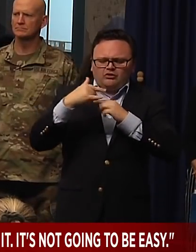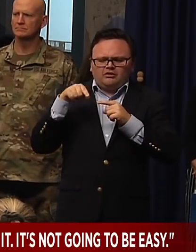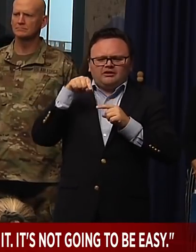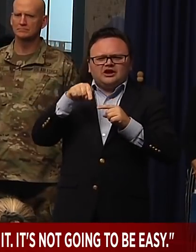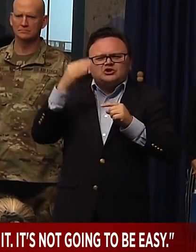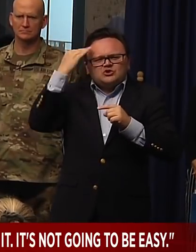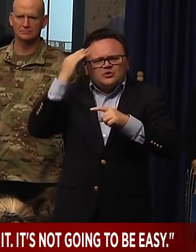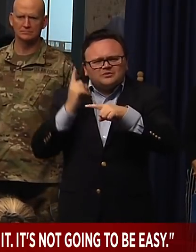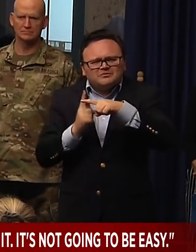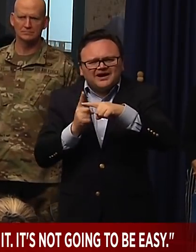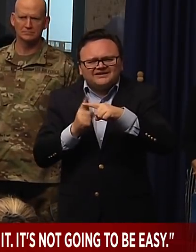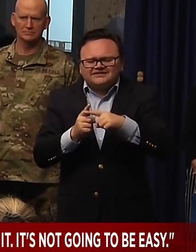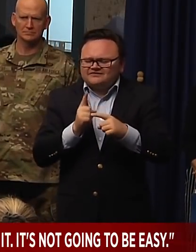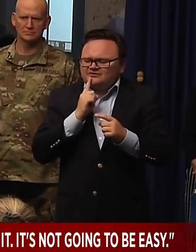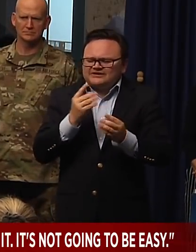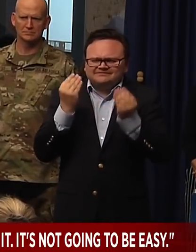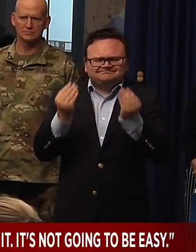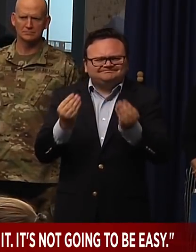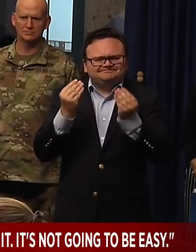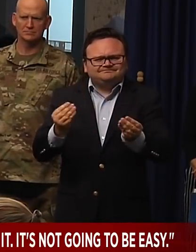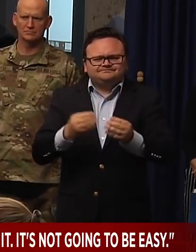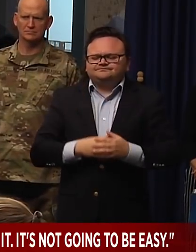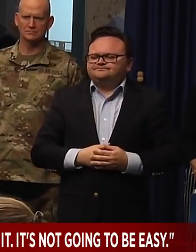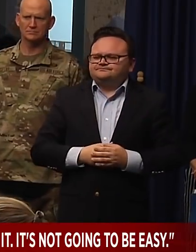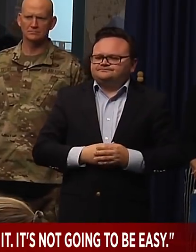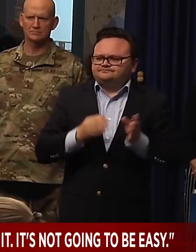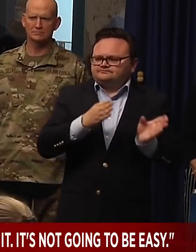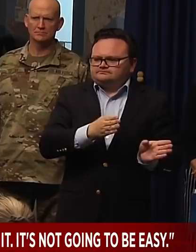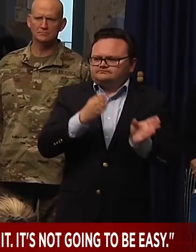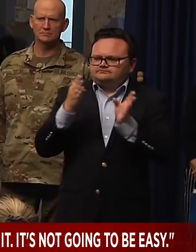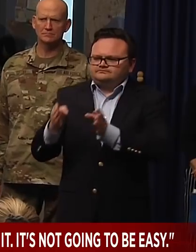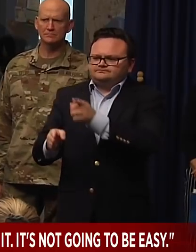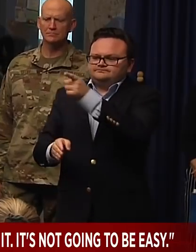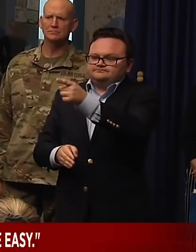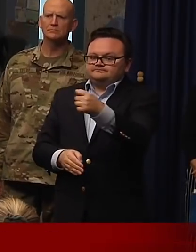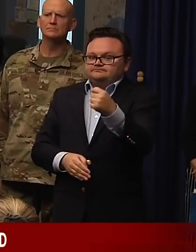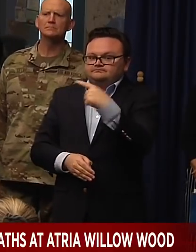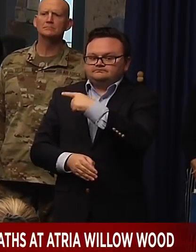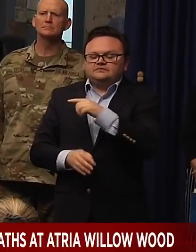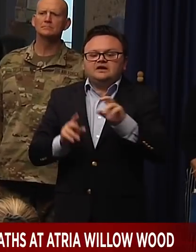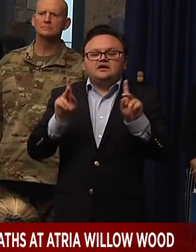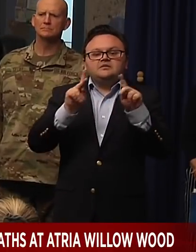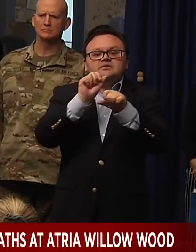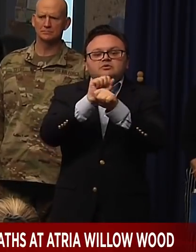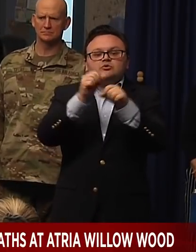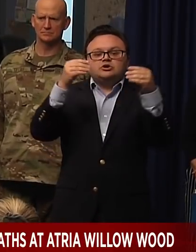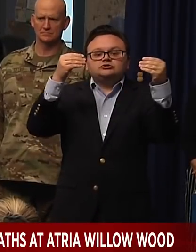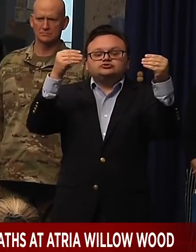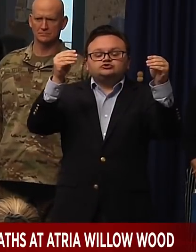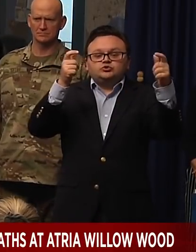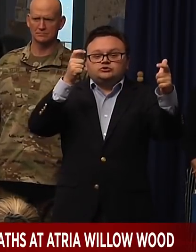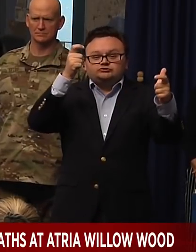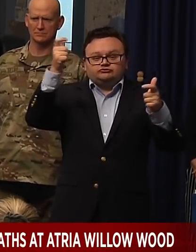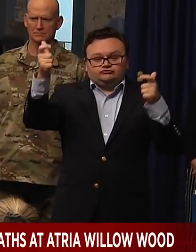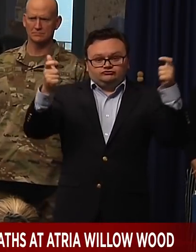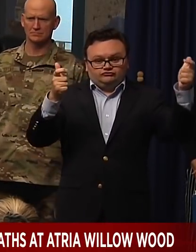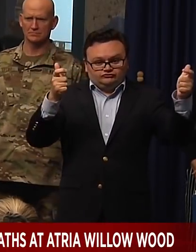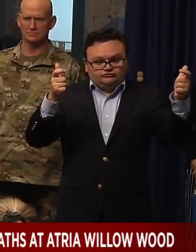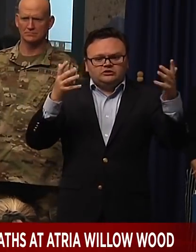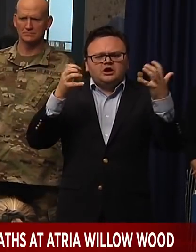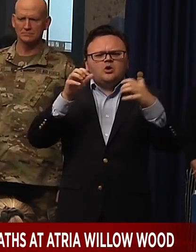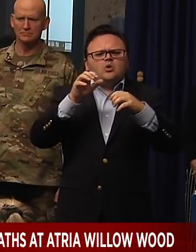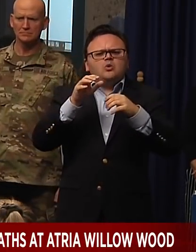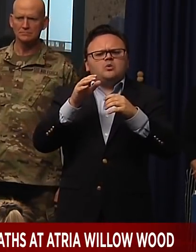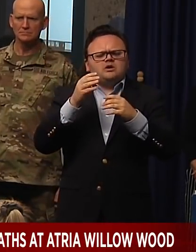job than that. Governor, we're getting a lot of calls from people who work in large retail establishments that want to wear protective masks or